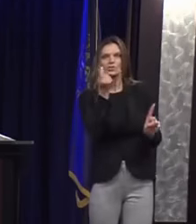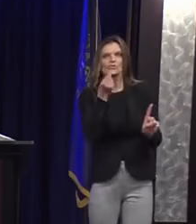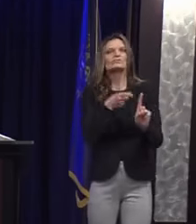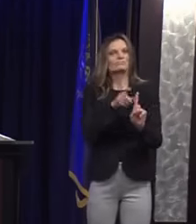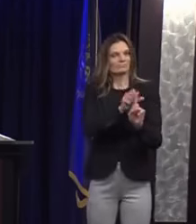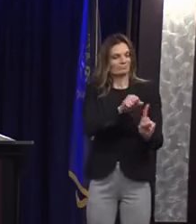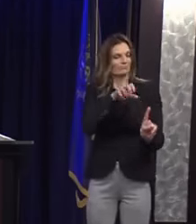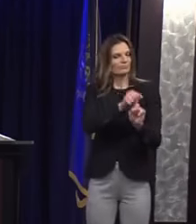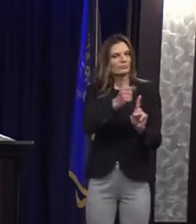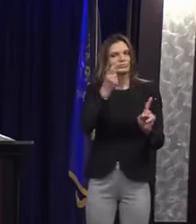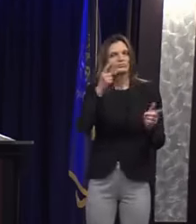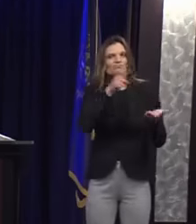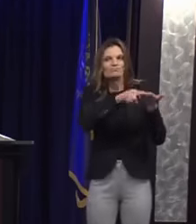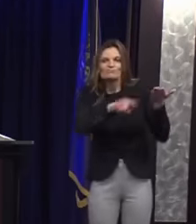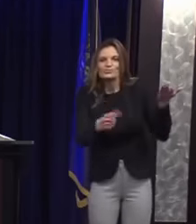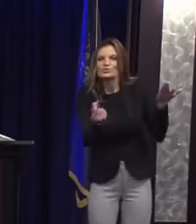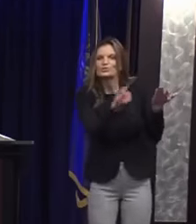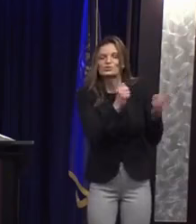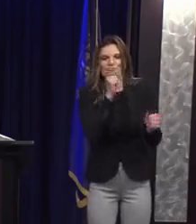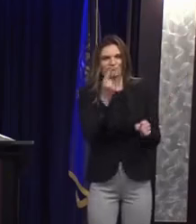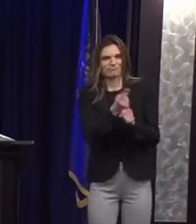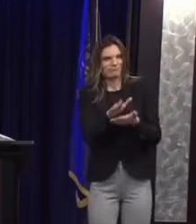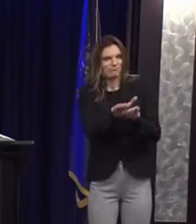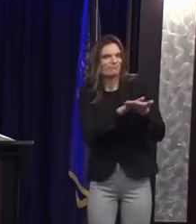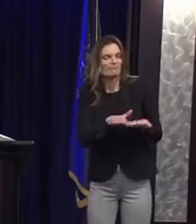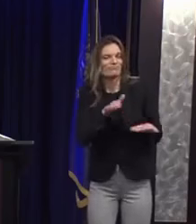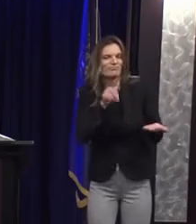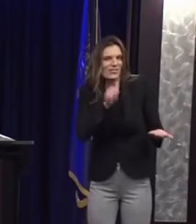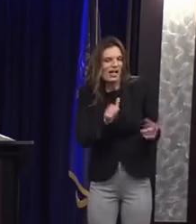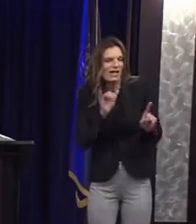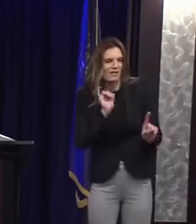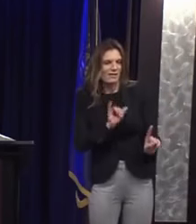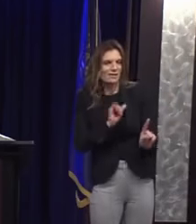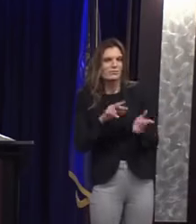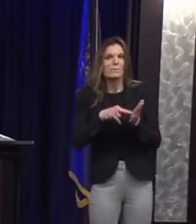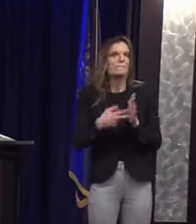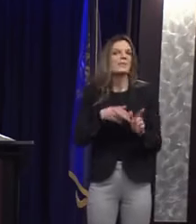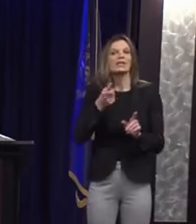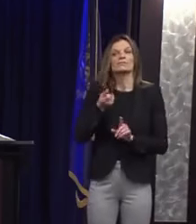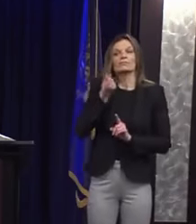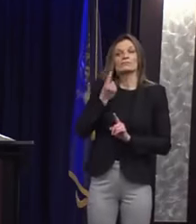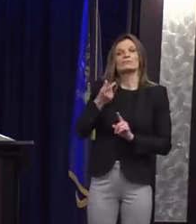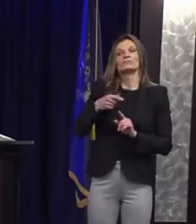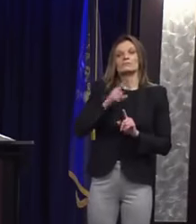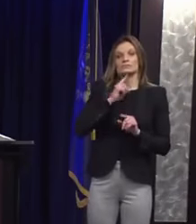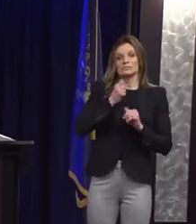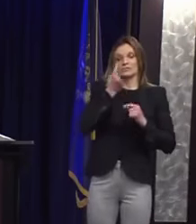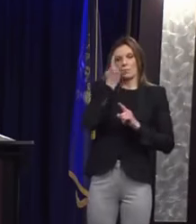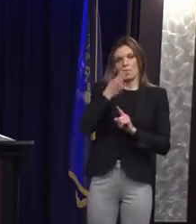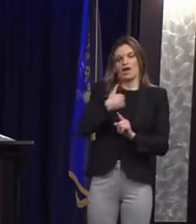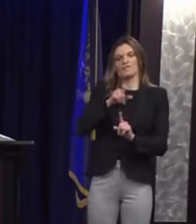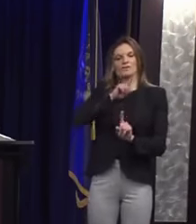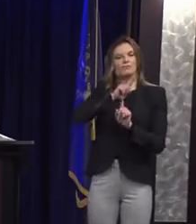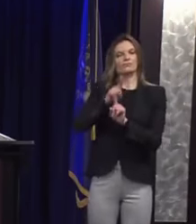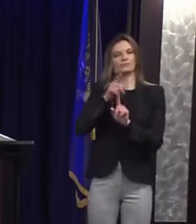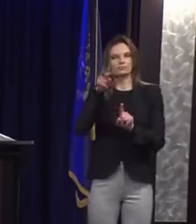by Farrow and Associates to act as a tracker during the training provided by Tissinger.